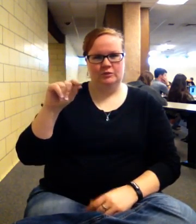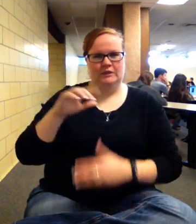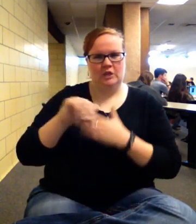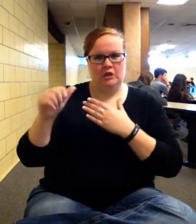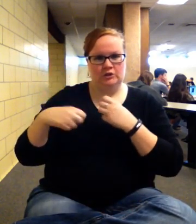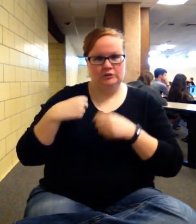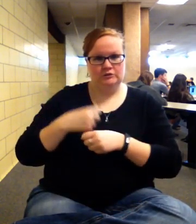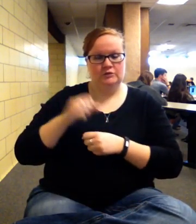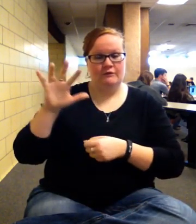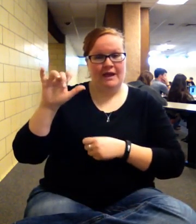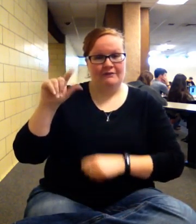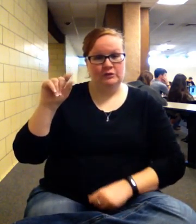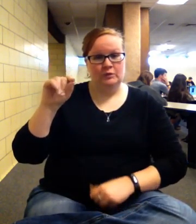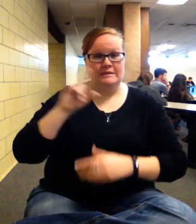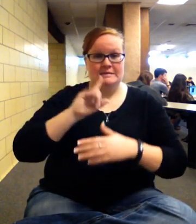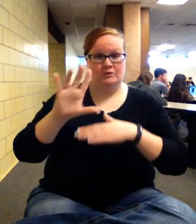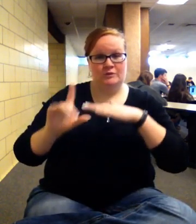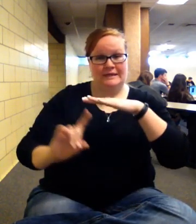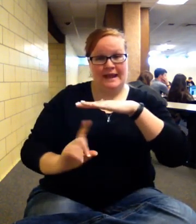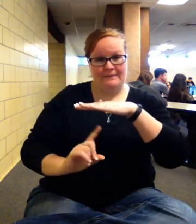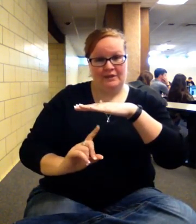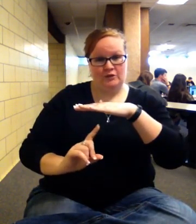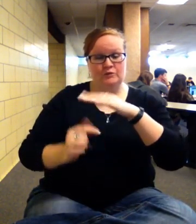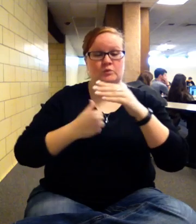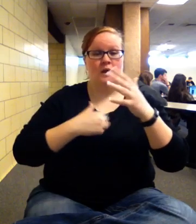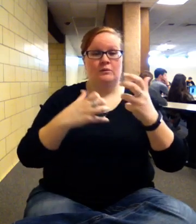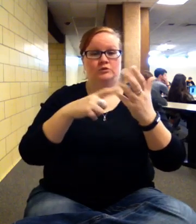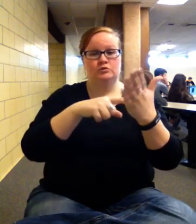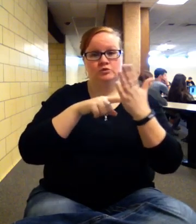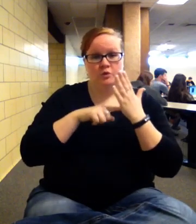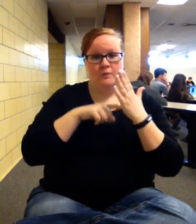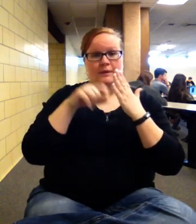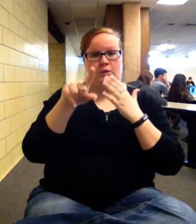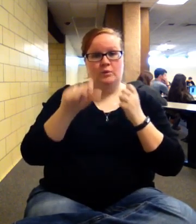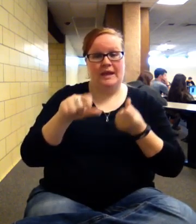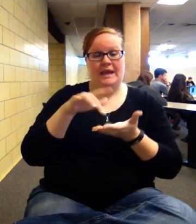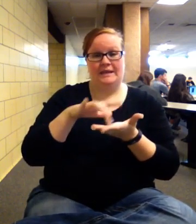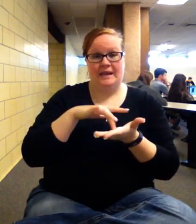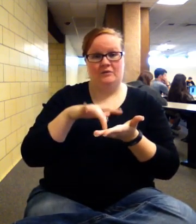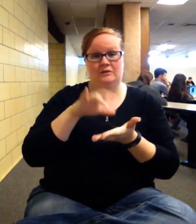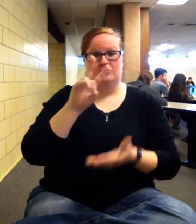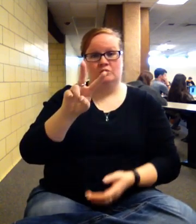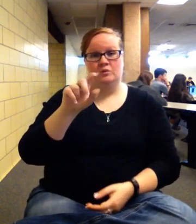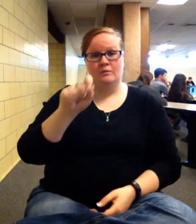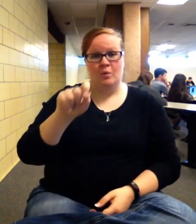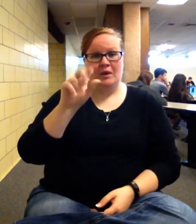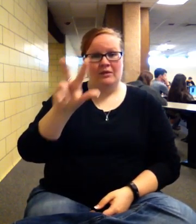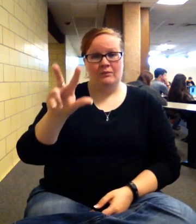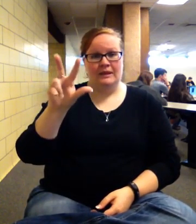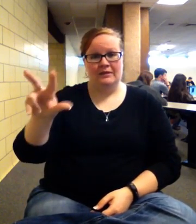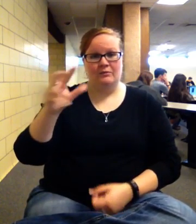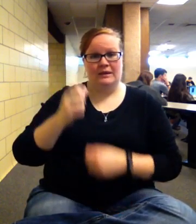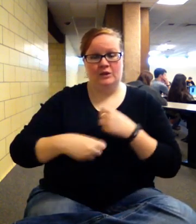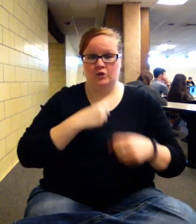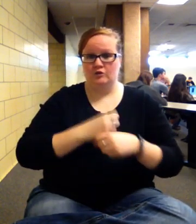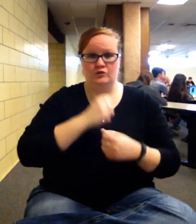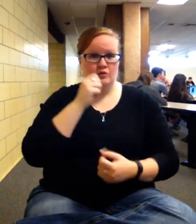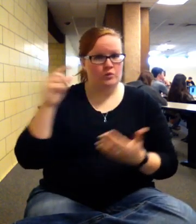520 is your denominator. So I want you to show me that you can calculate the 2.33 years. Don't just look at your column